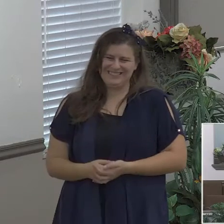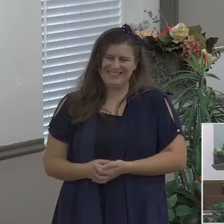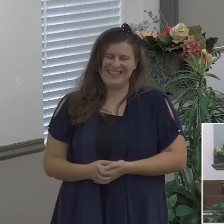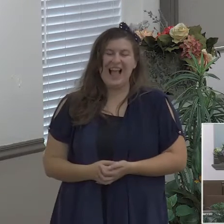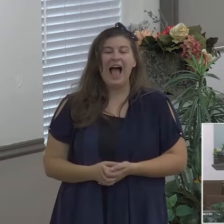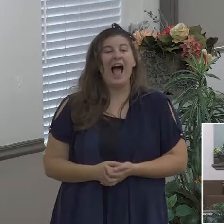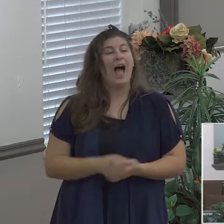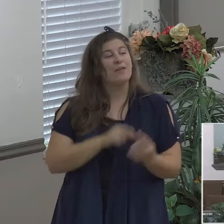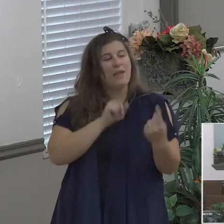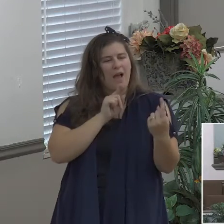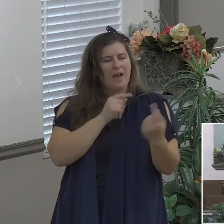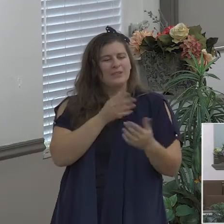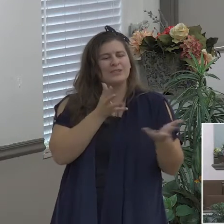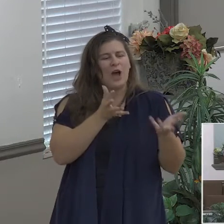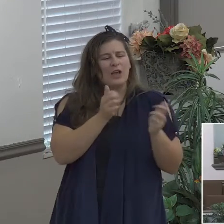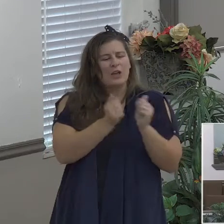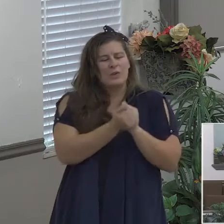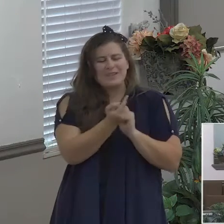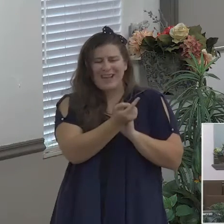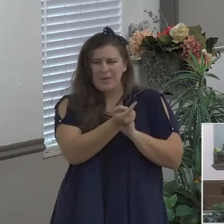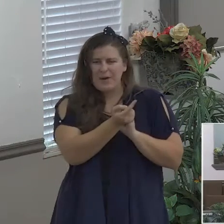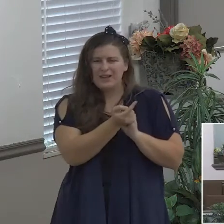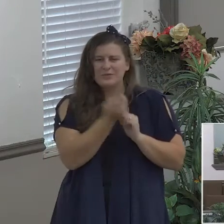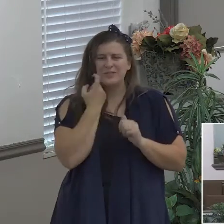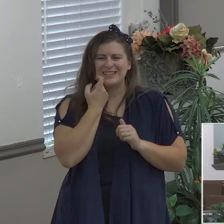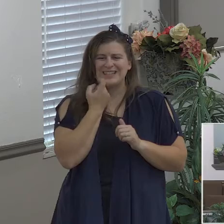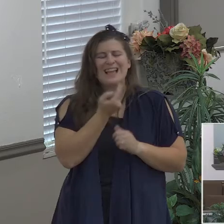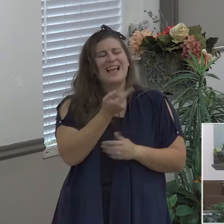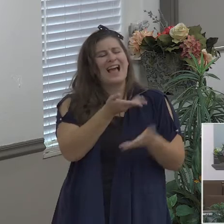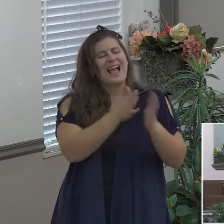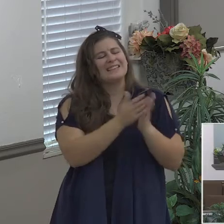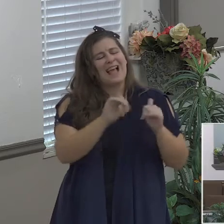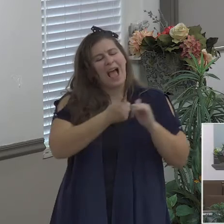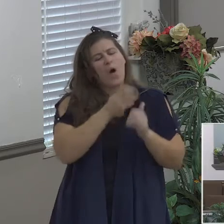I said you see these shoes they're older than you